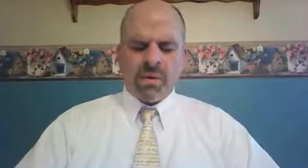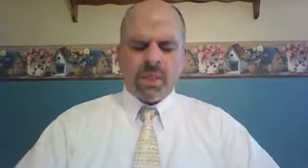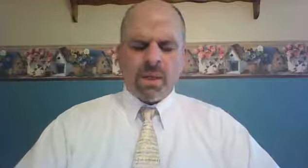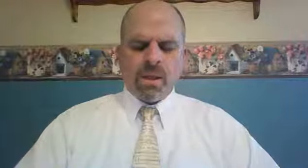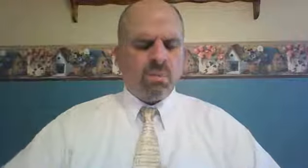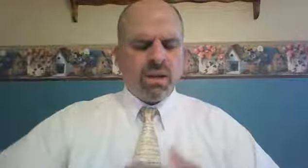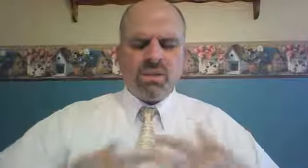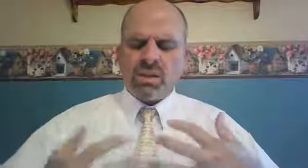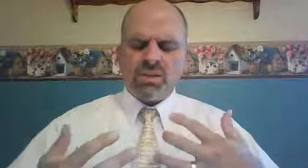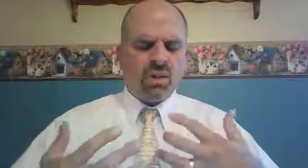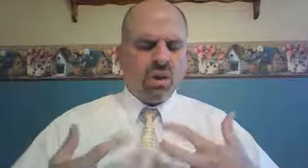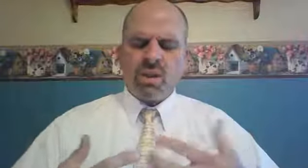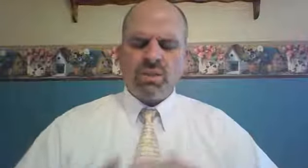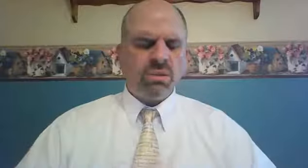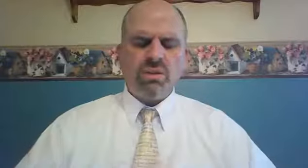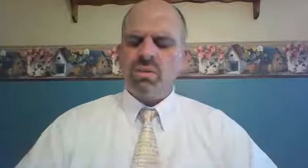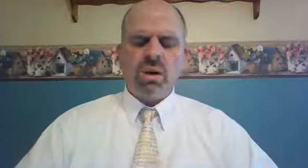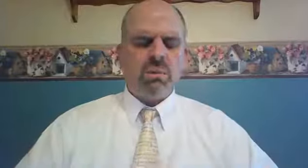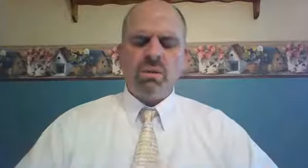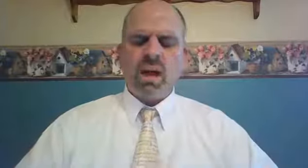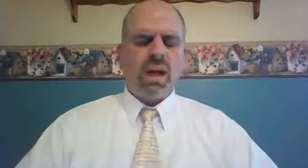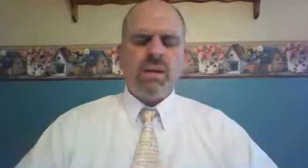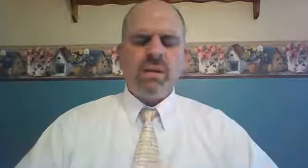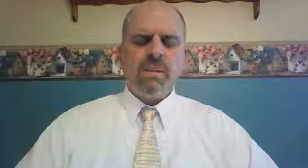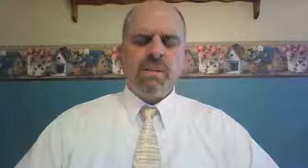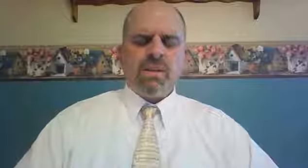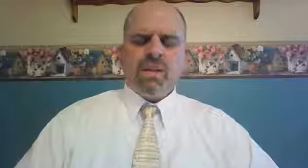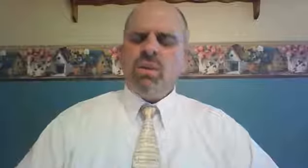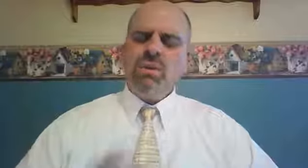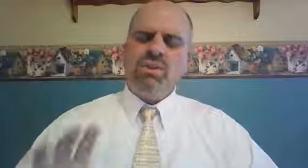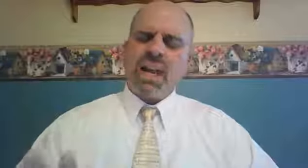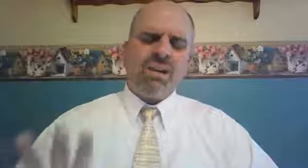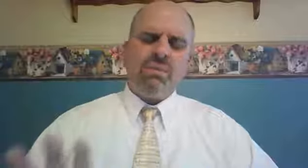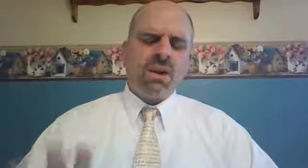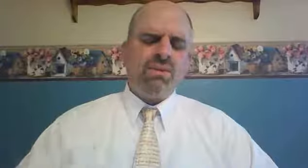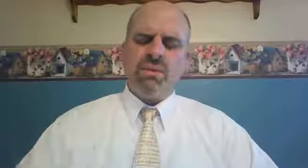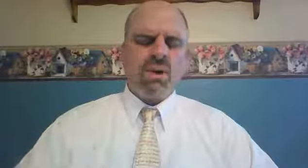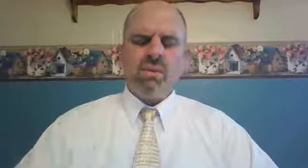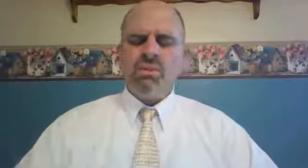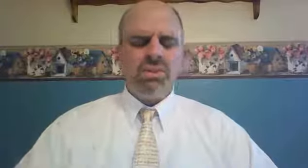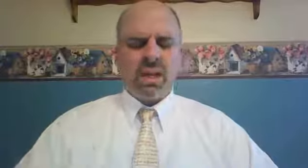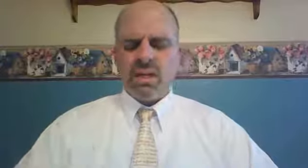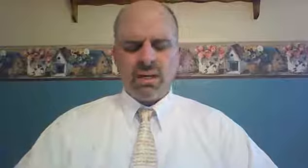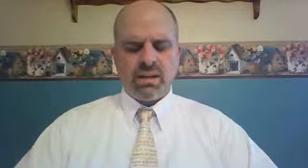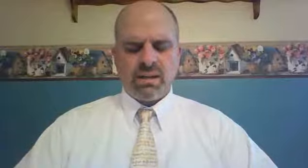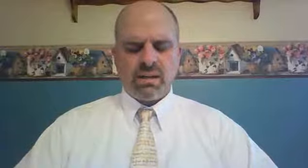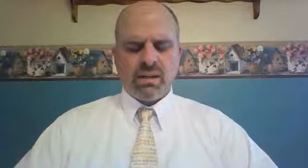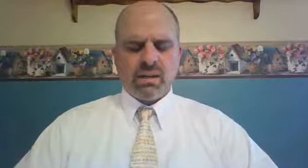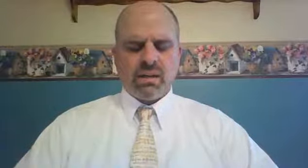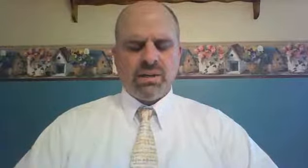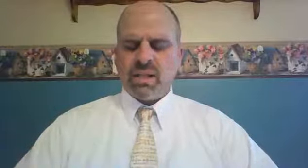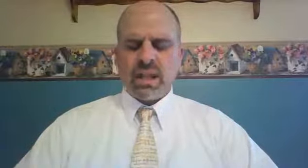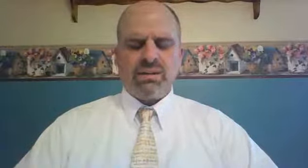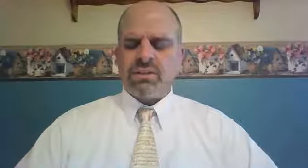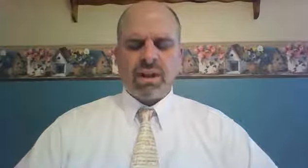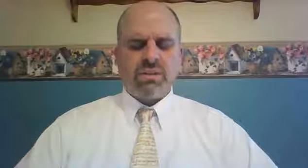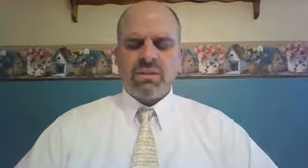being such an awesome, incredible God. That you would sacrifice your own son for the likes of us.